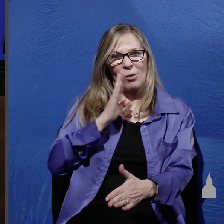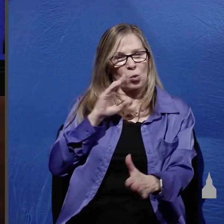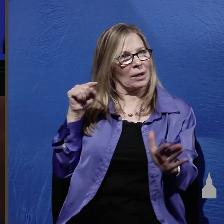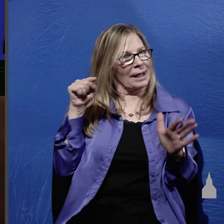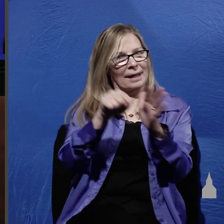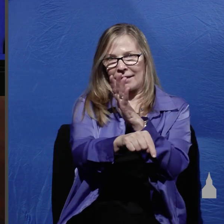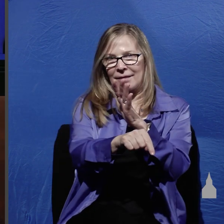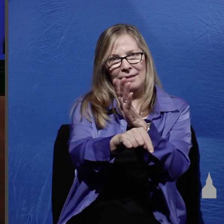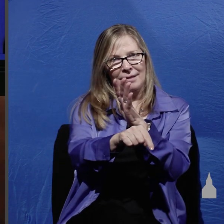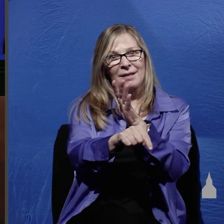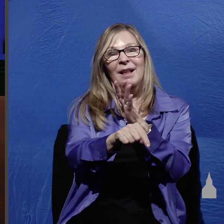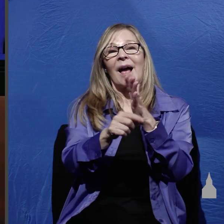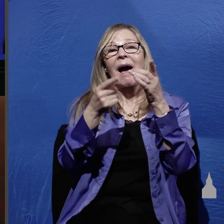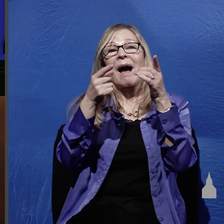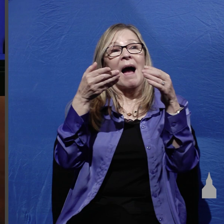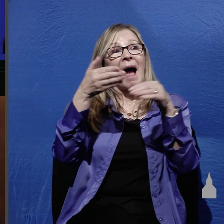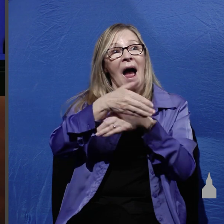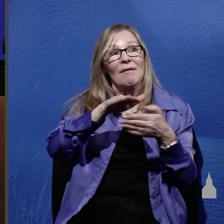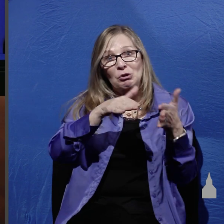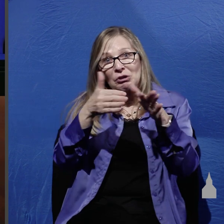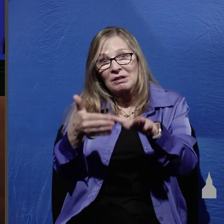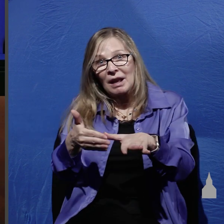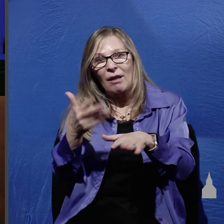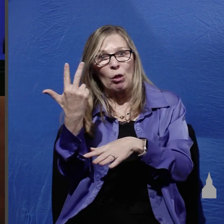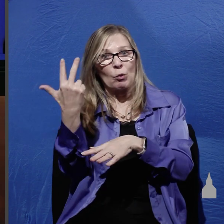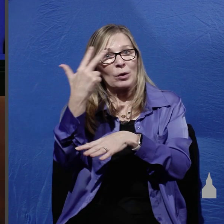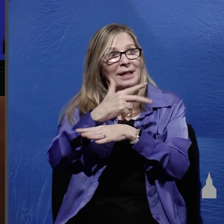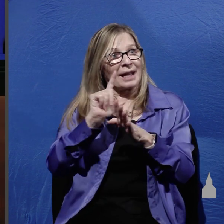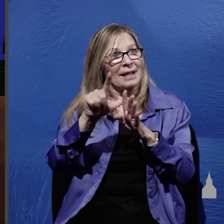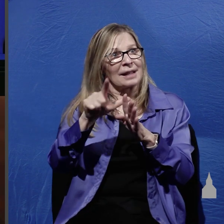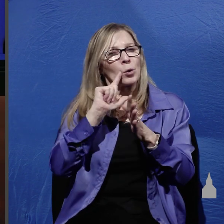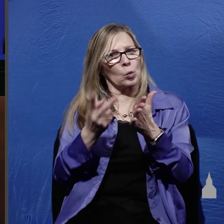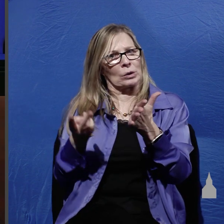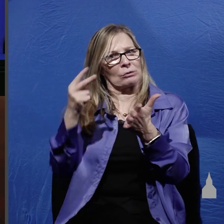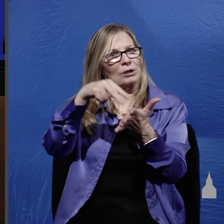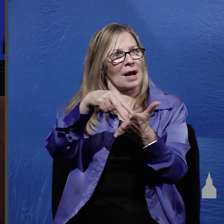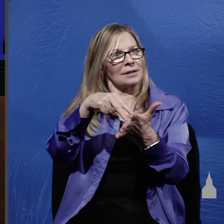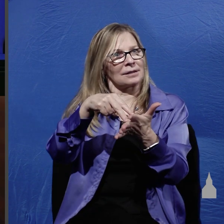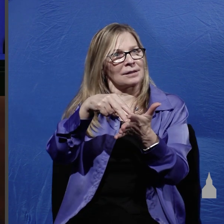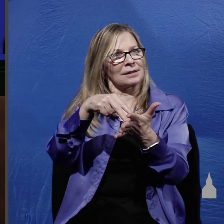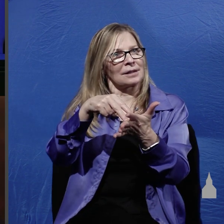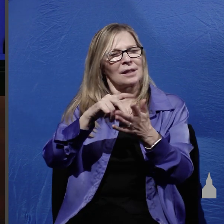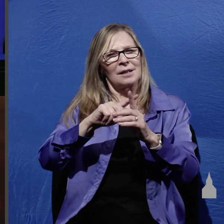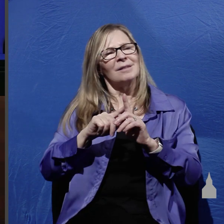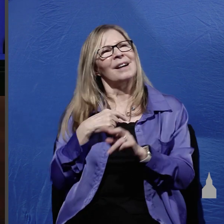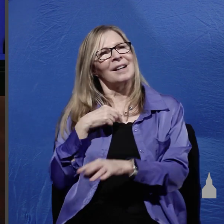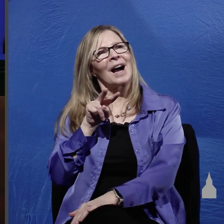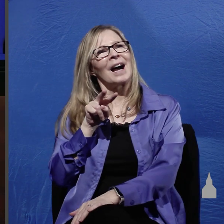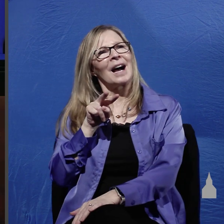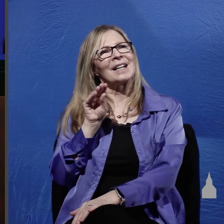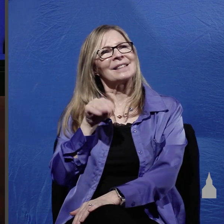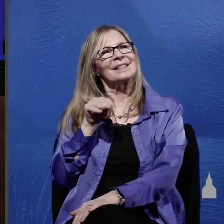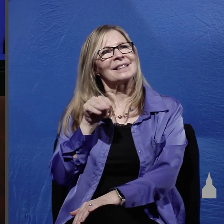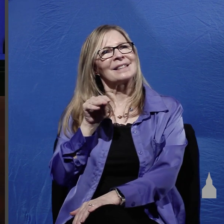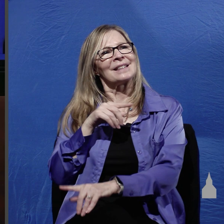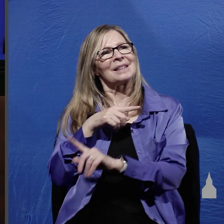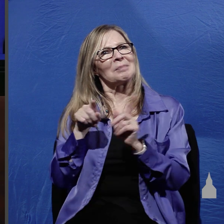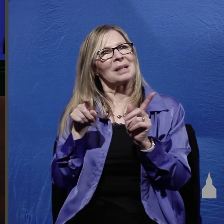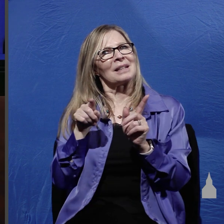killed he will rise three days later but they did not understand the statement and they were afraid to ask him